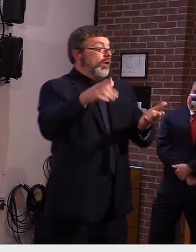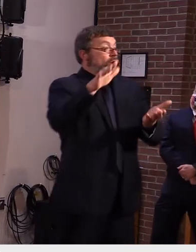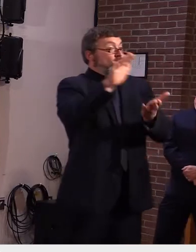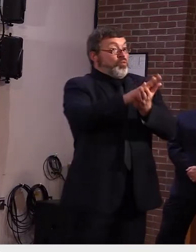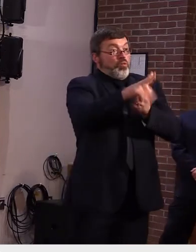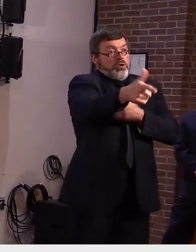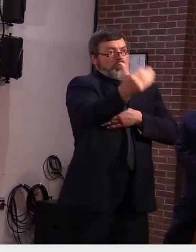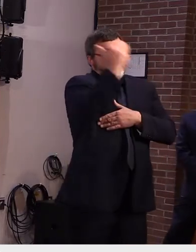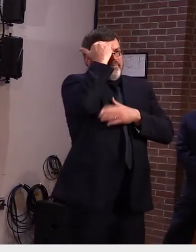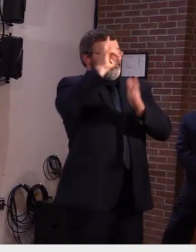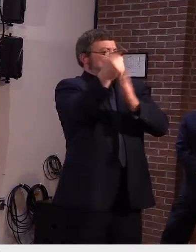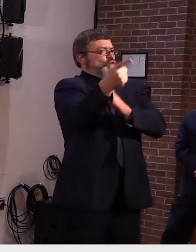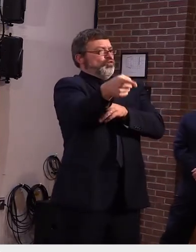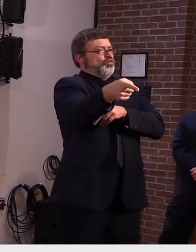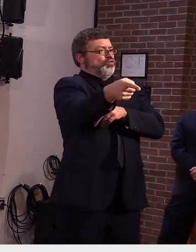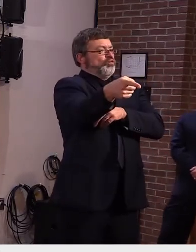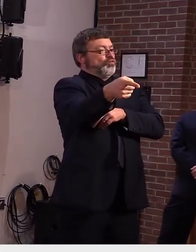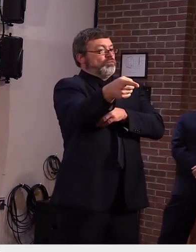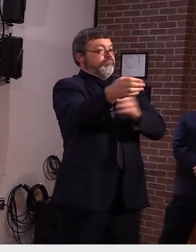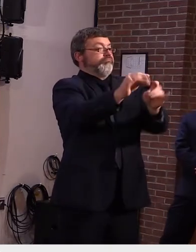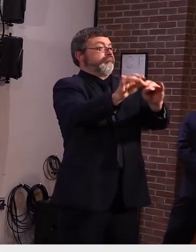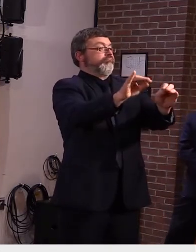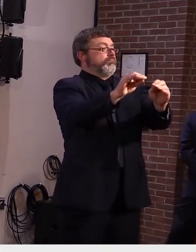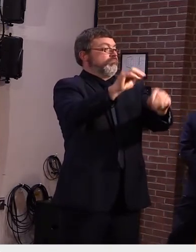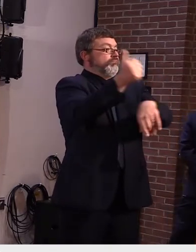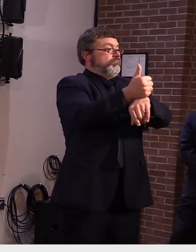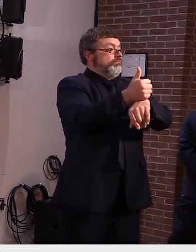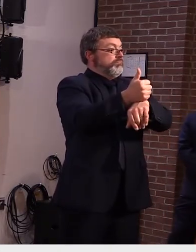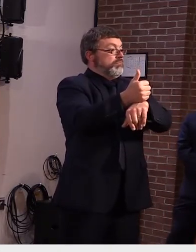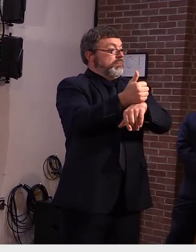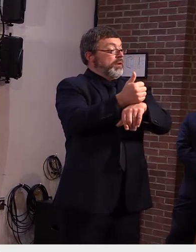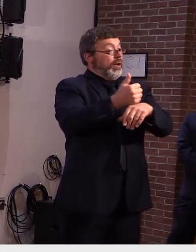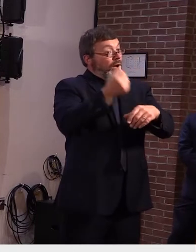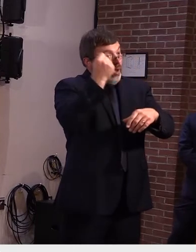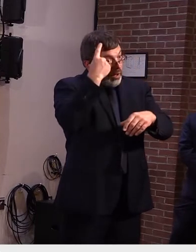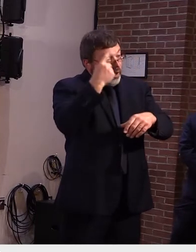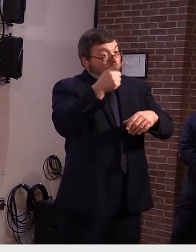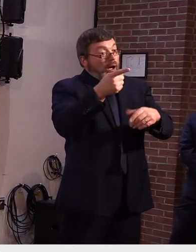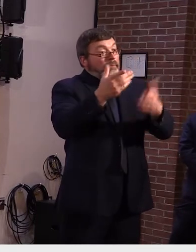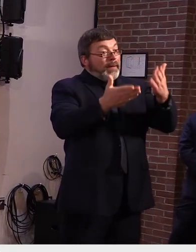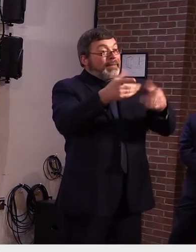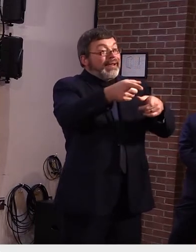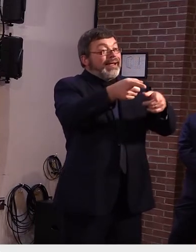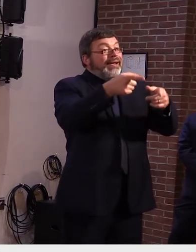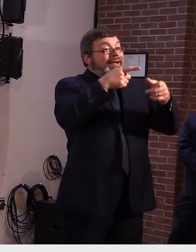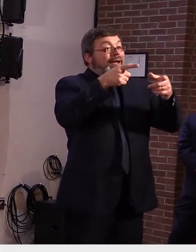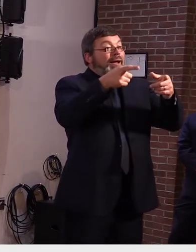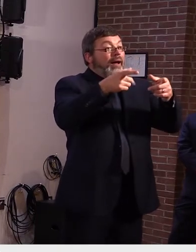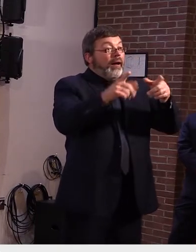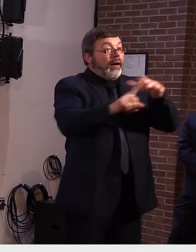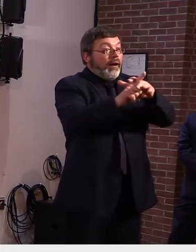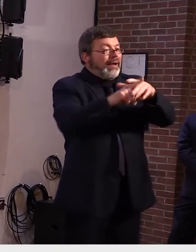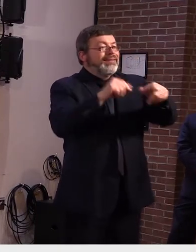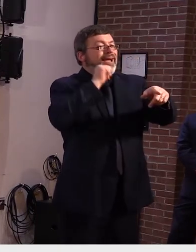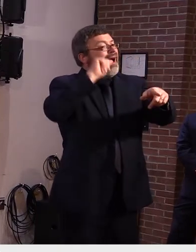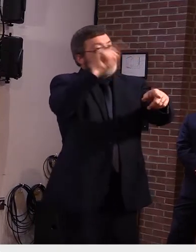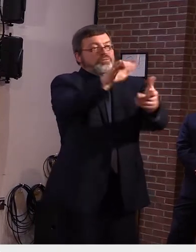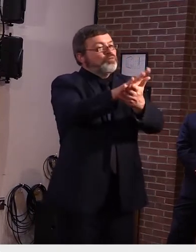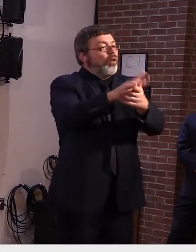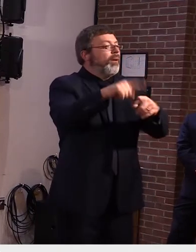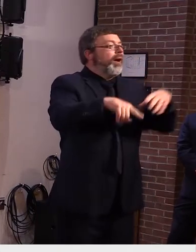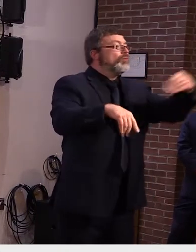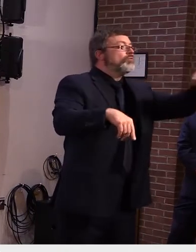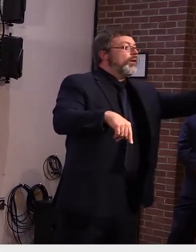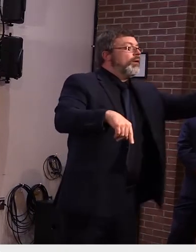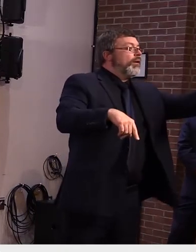case was not at school at all while they were infectious um you know through the nature of vermont and our